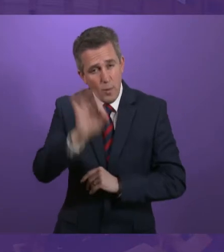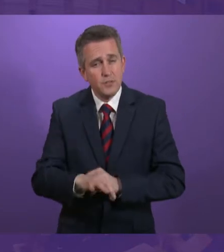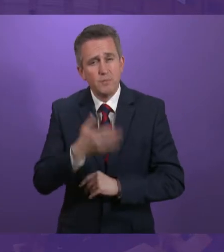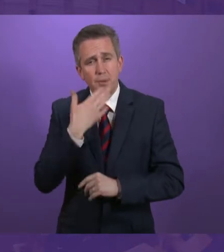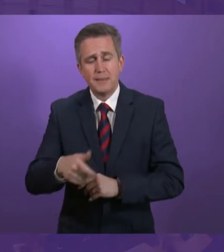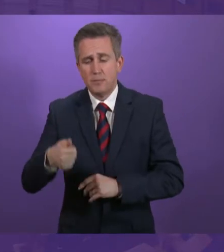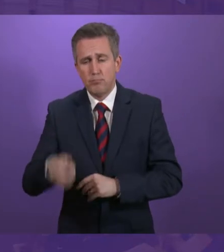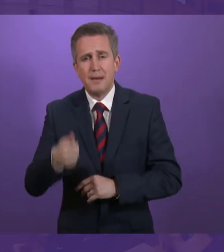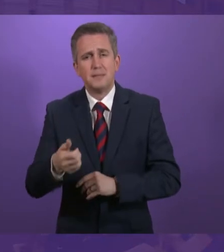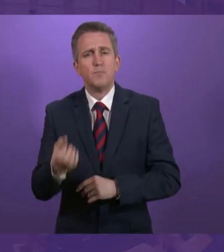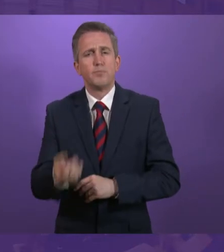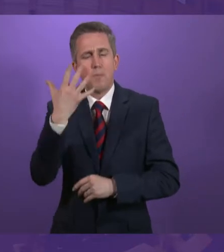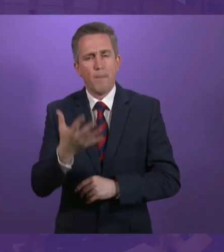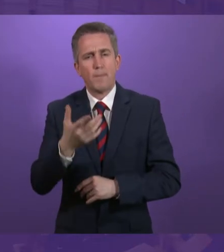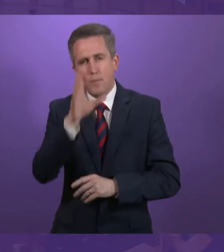soon as possible.